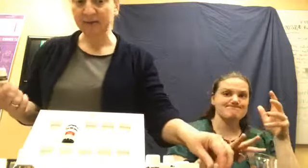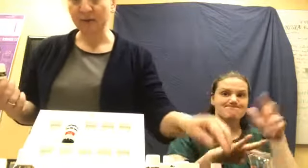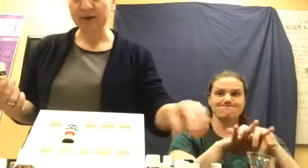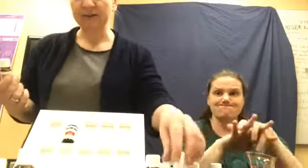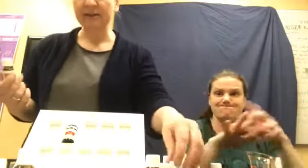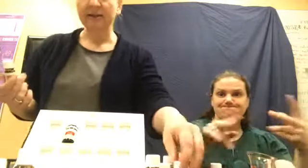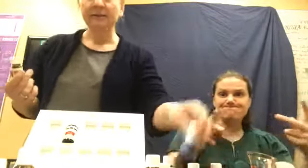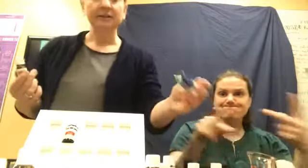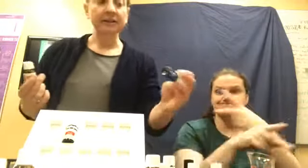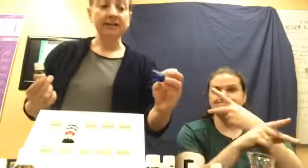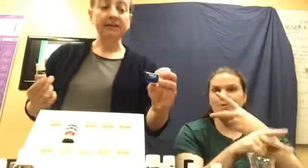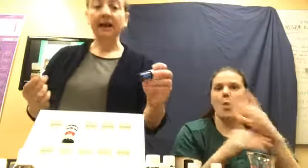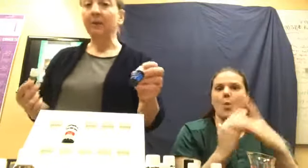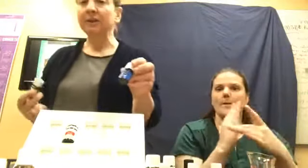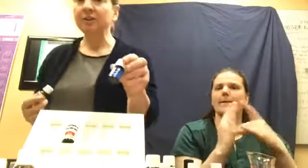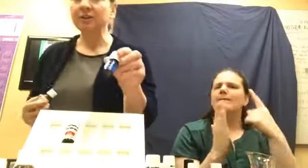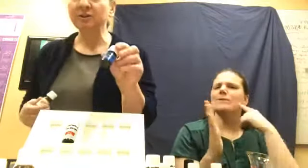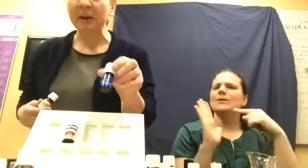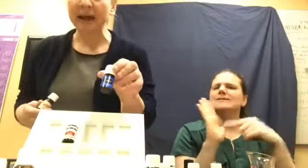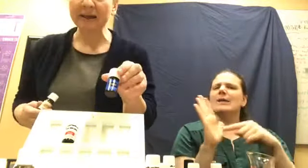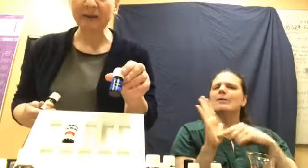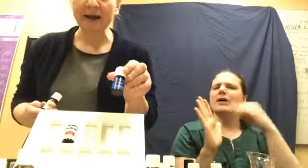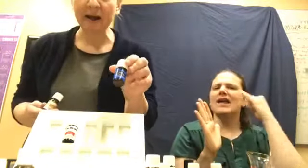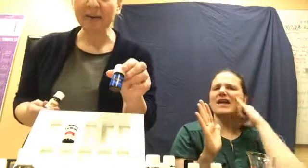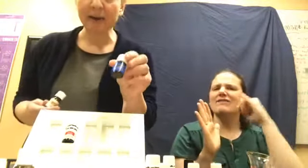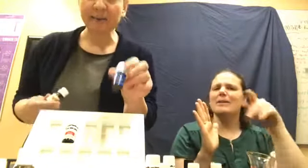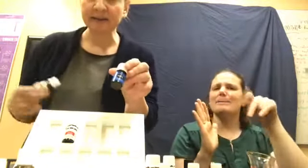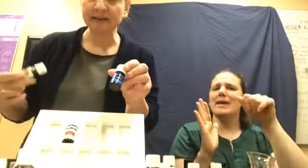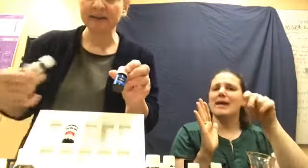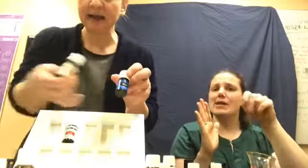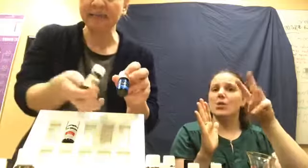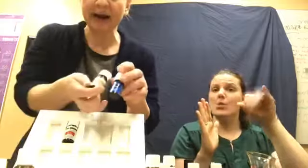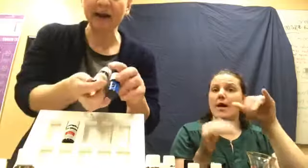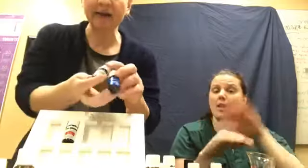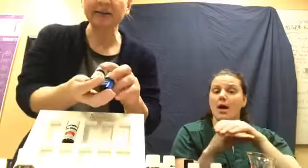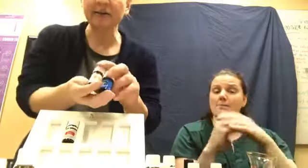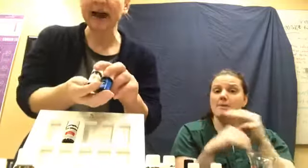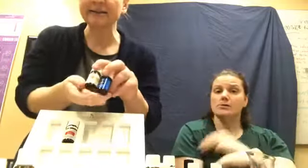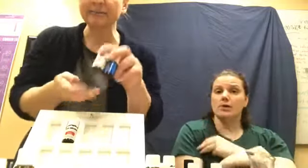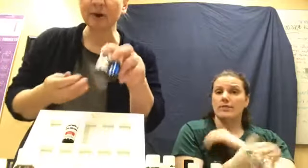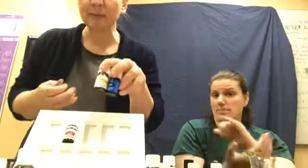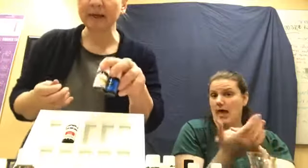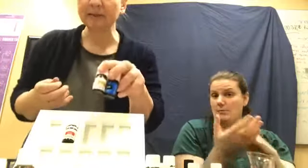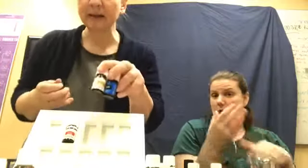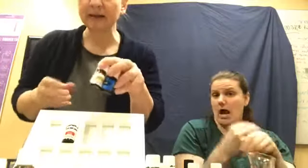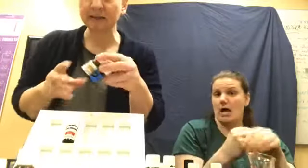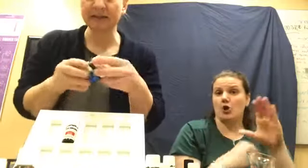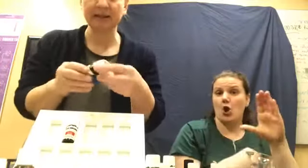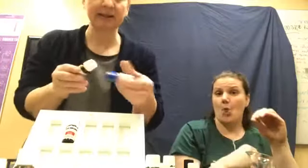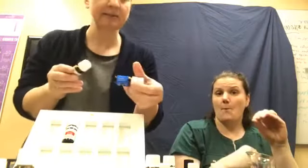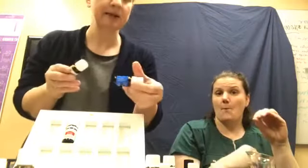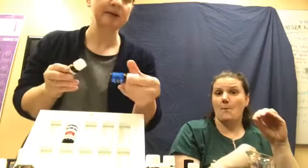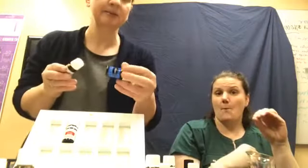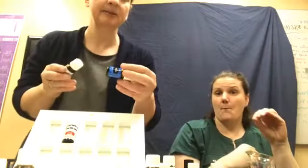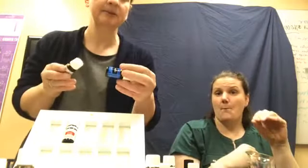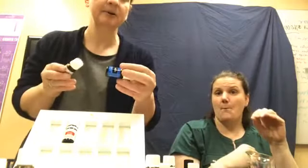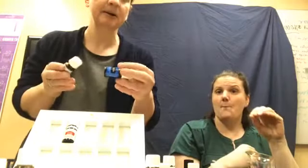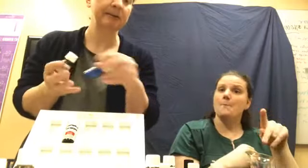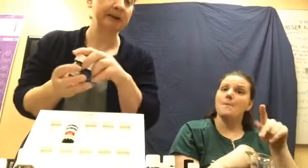oils. So let's say I wanted to use Panaway on my muscles. I might also add some copaiba, which I think there might already be some copaiba in